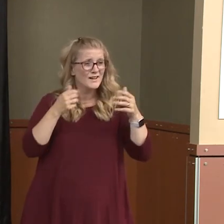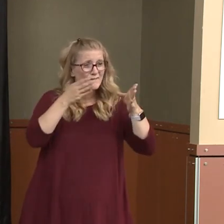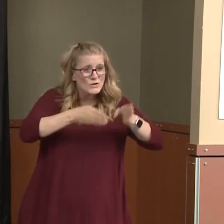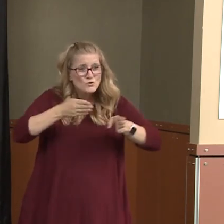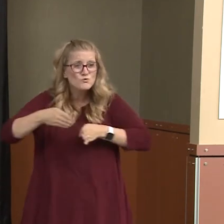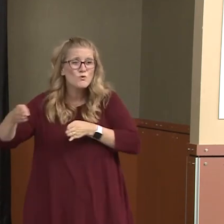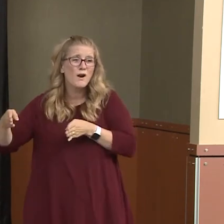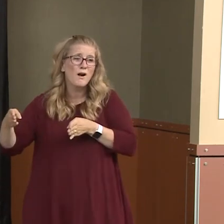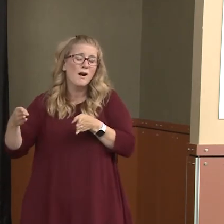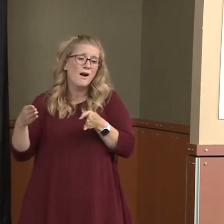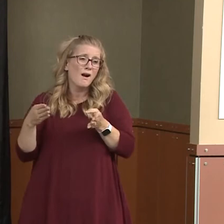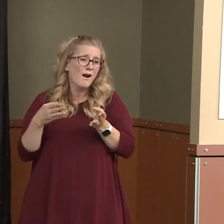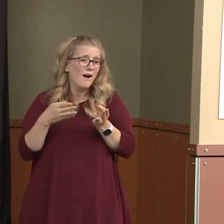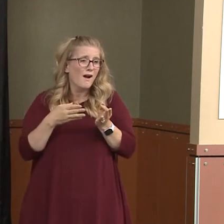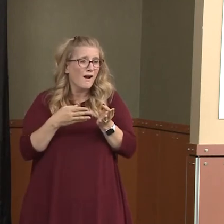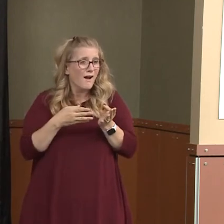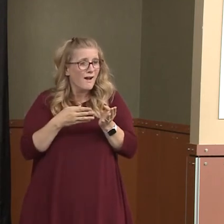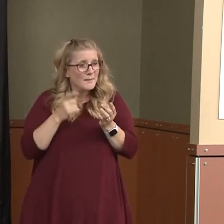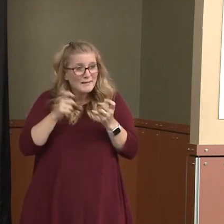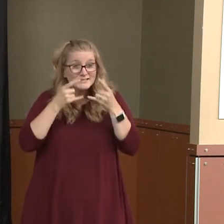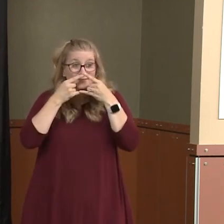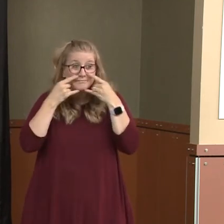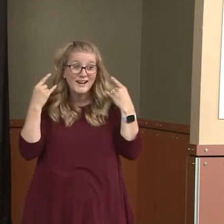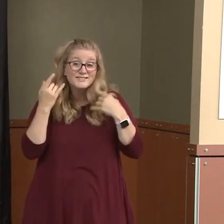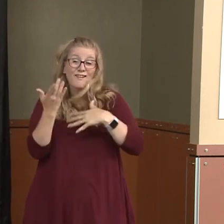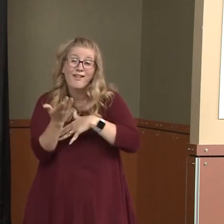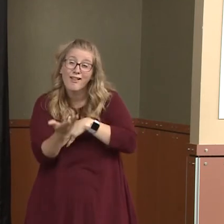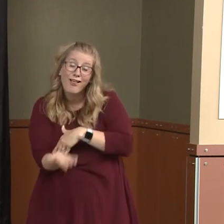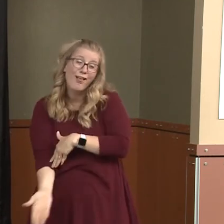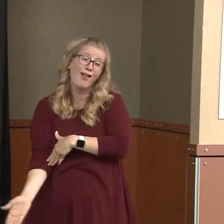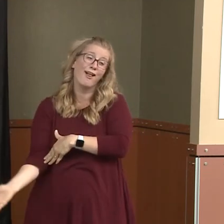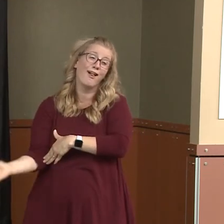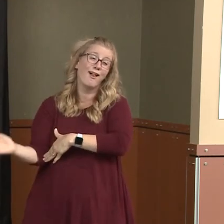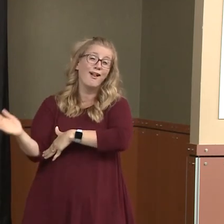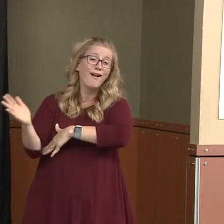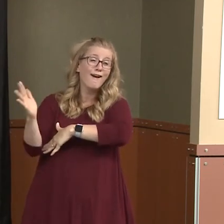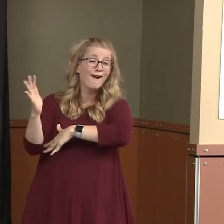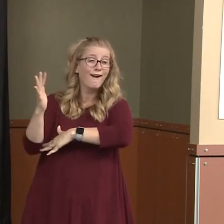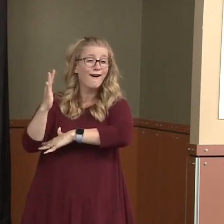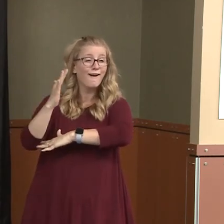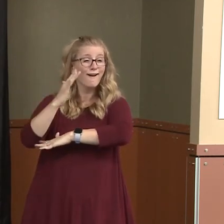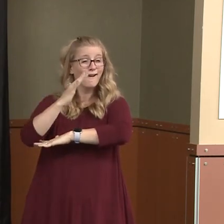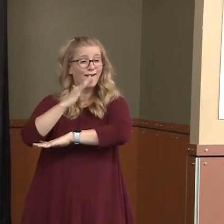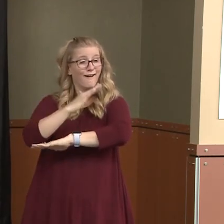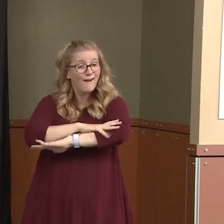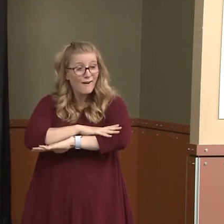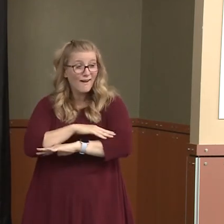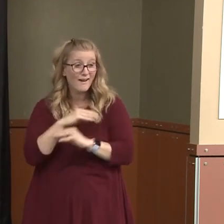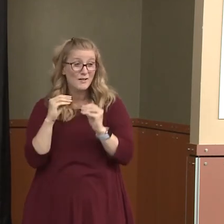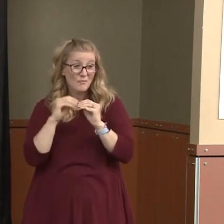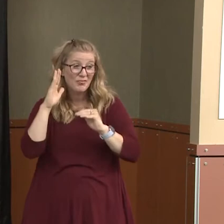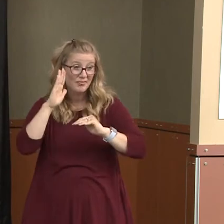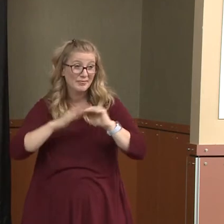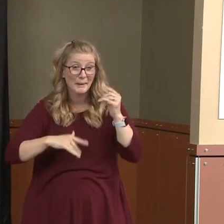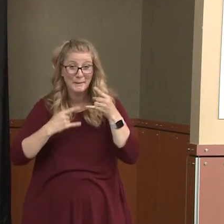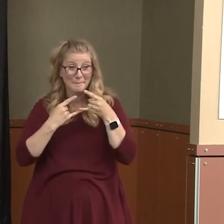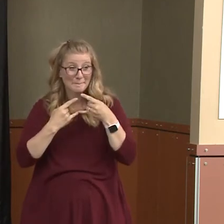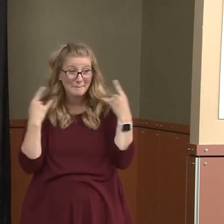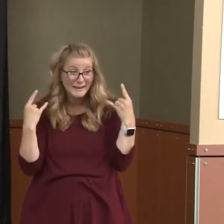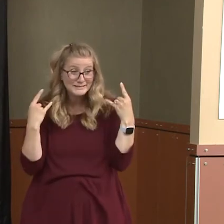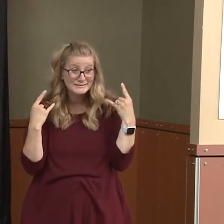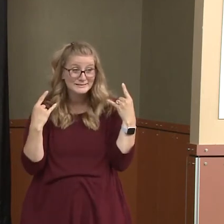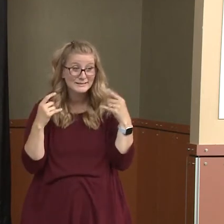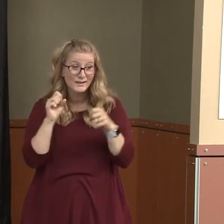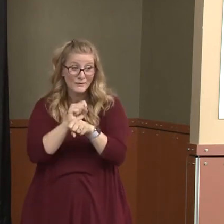folks that are having to stay masked all day long on their shifts and wear much more than just a mask if they're working in an ICU setting in an operating